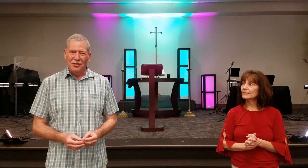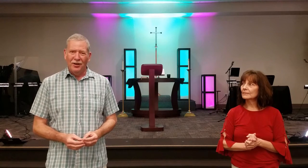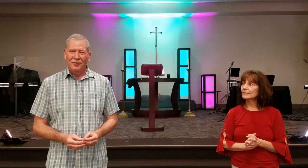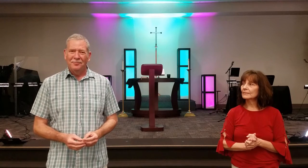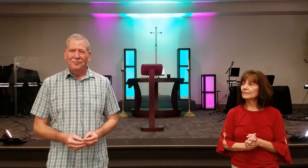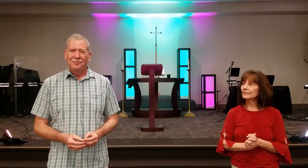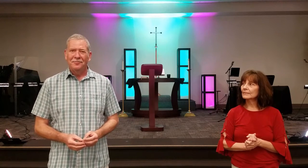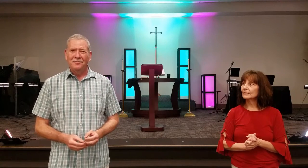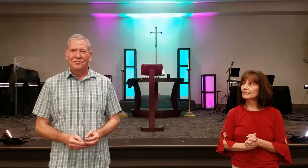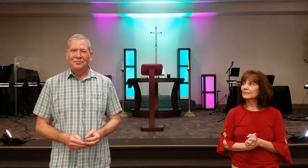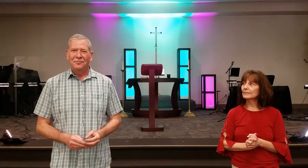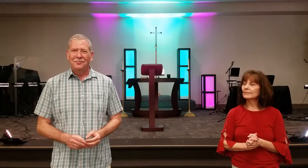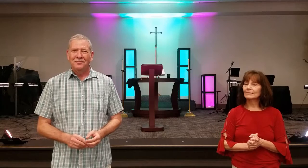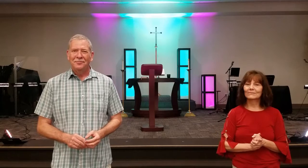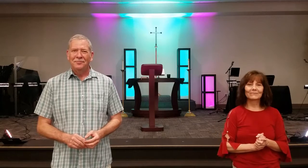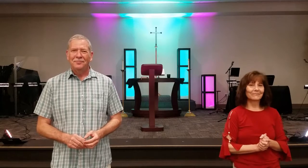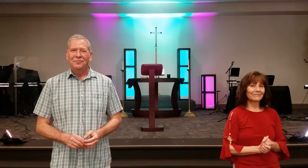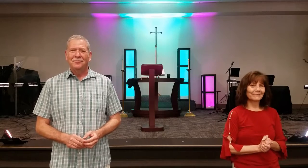the shipping song.